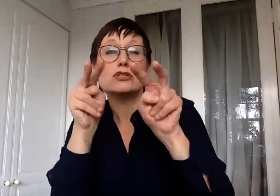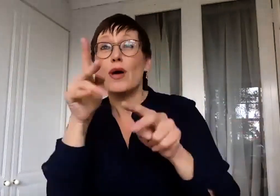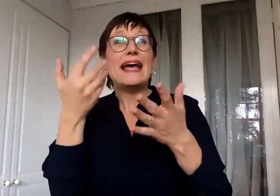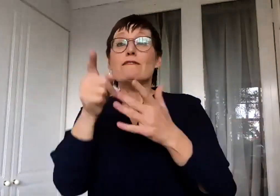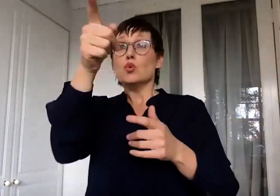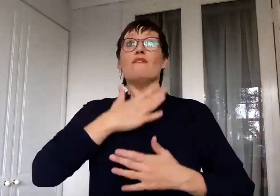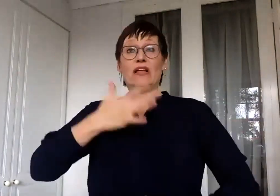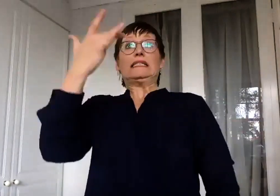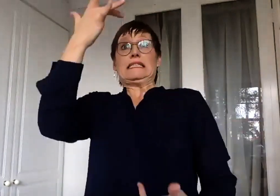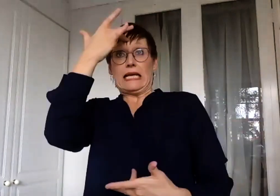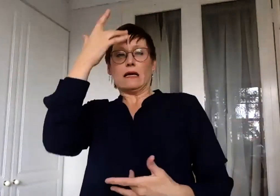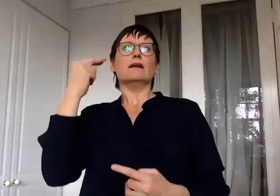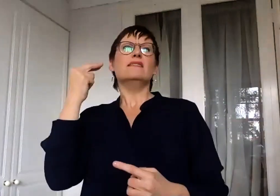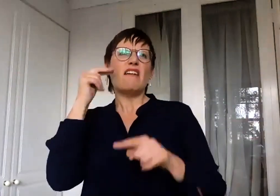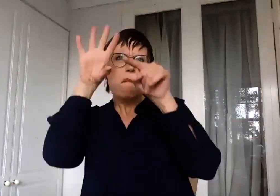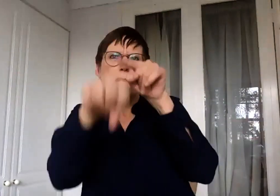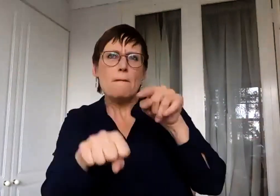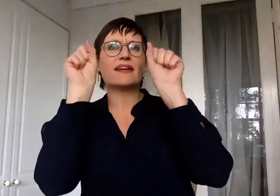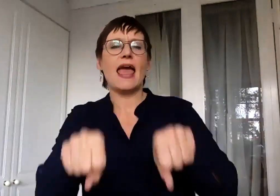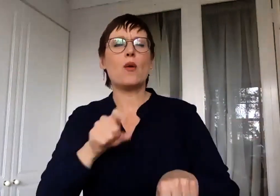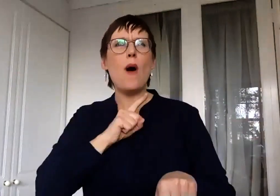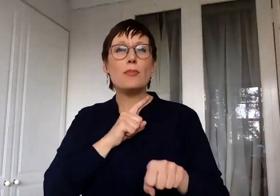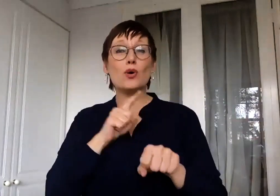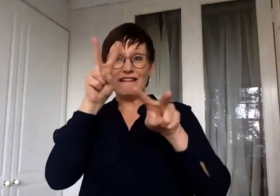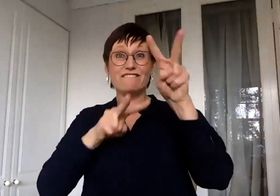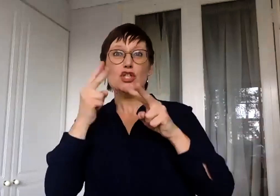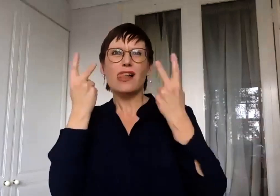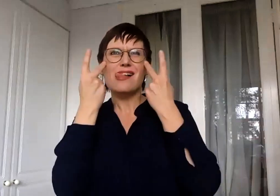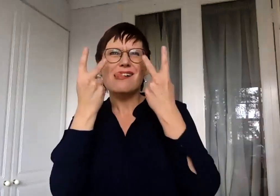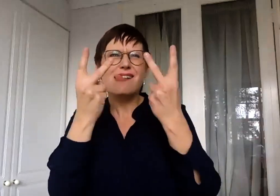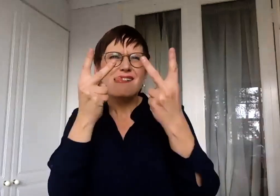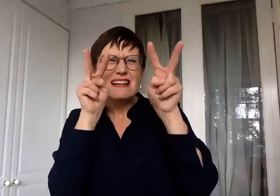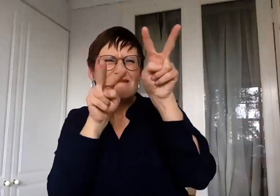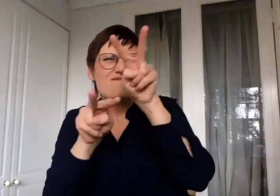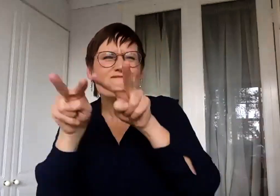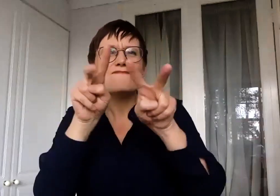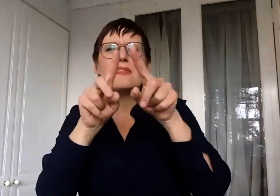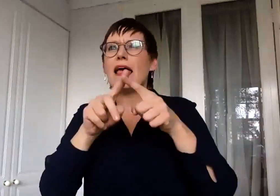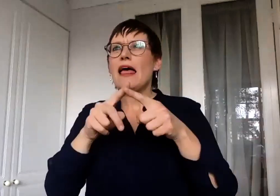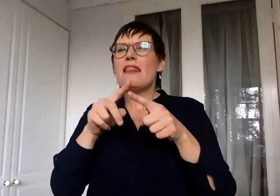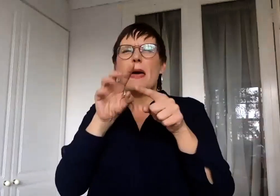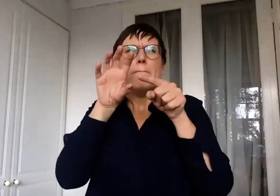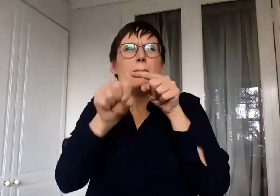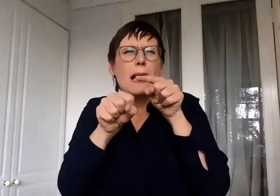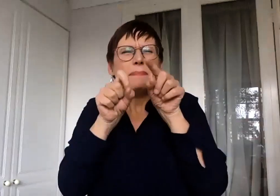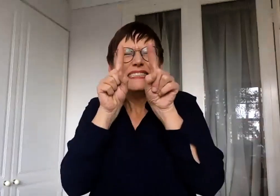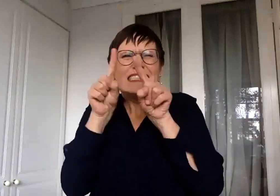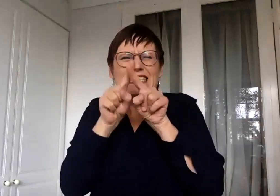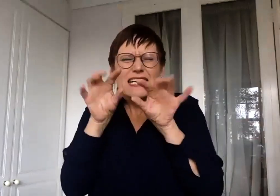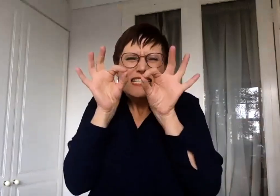know it because they pick up on those very fine nuances and they notice shades of color and differences in your